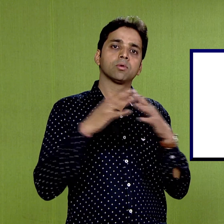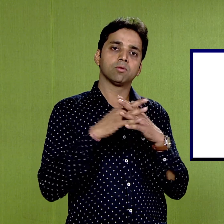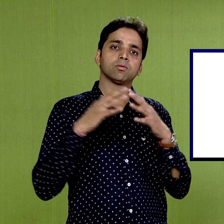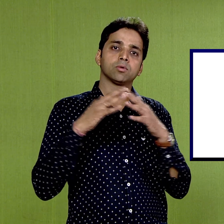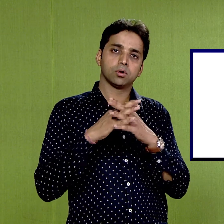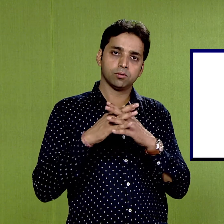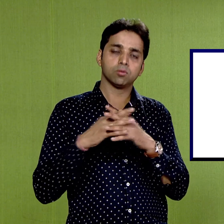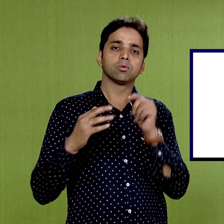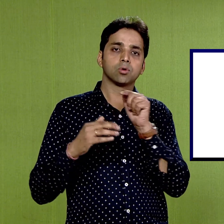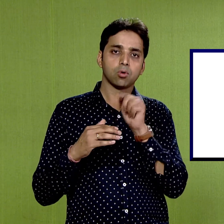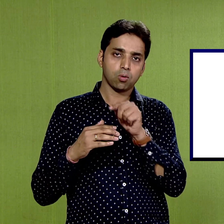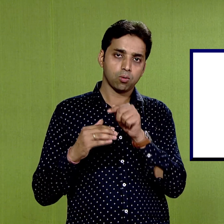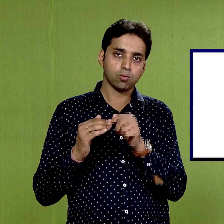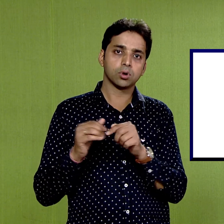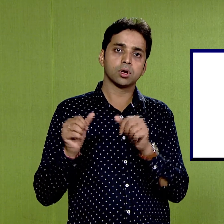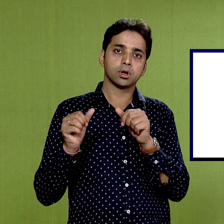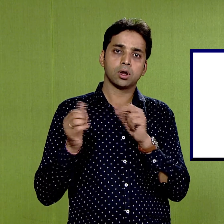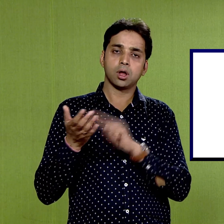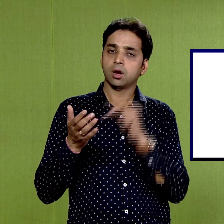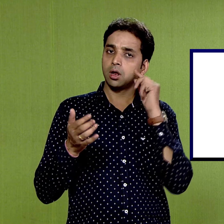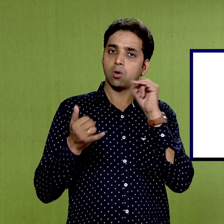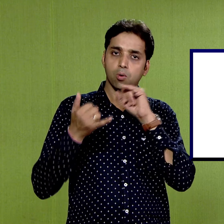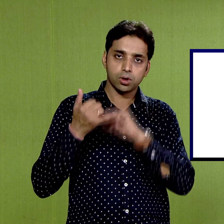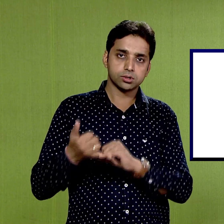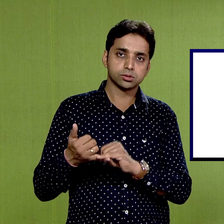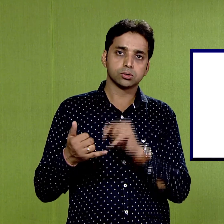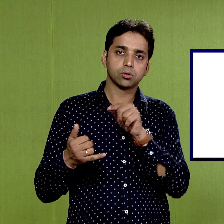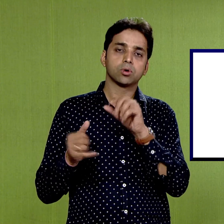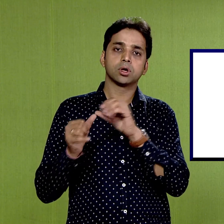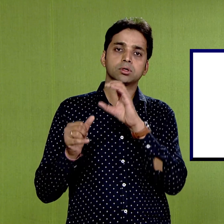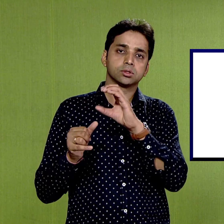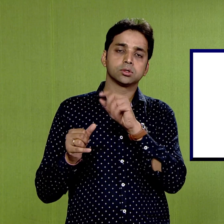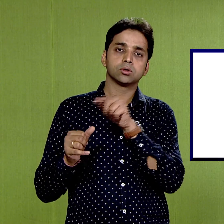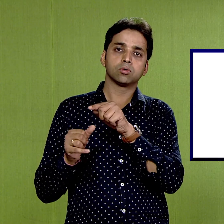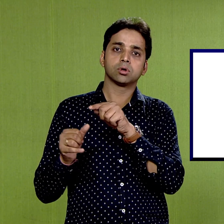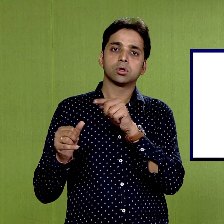.nios.ac.in.